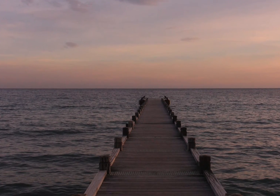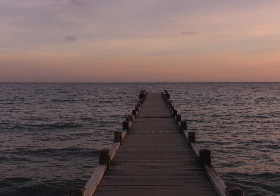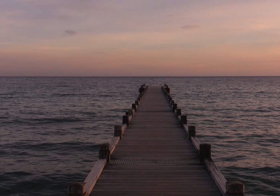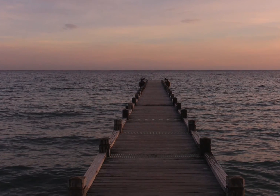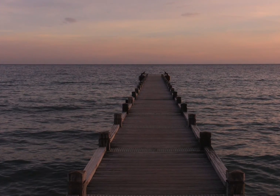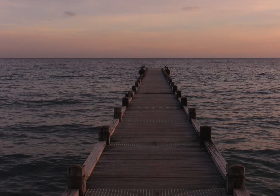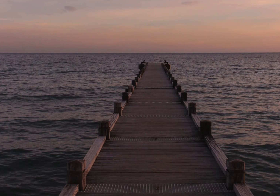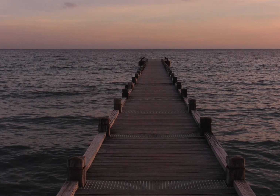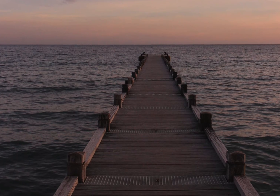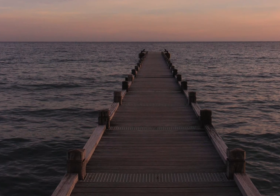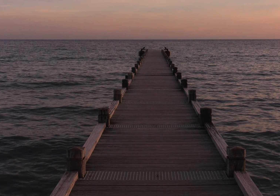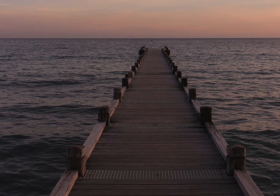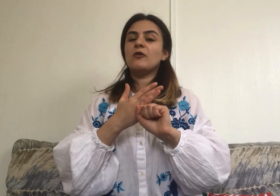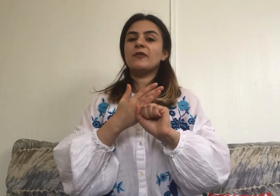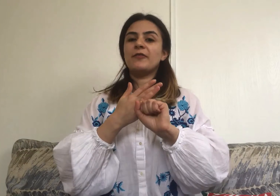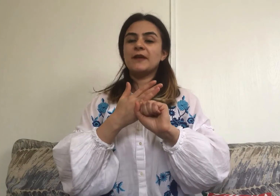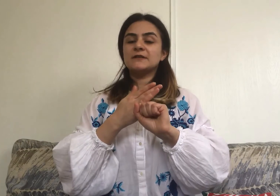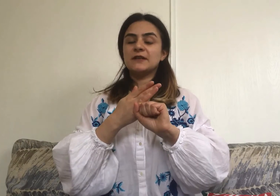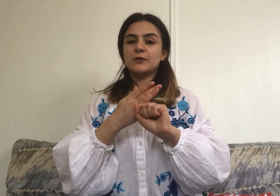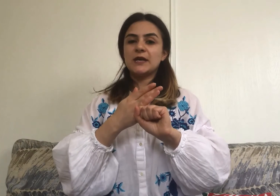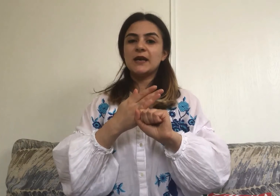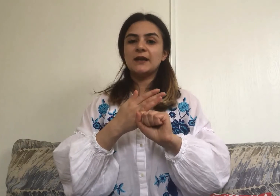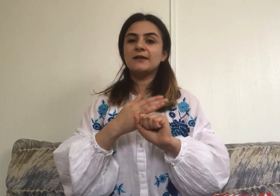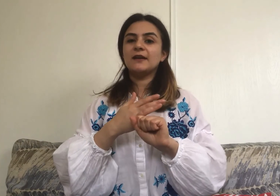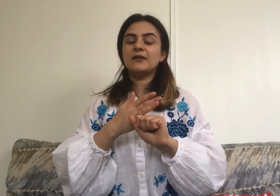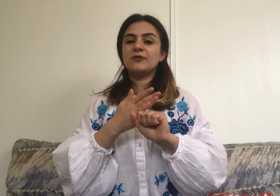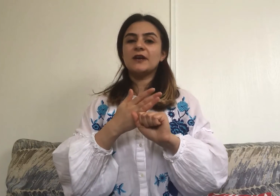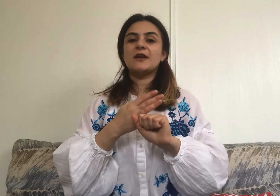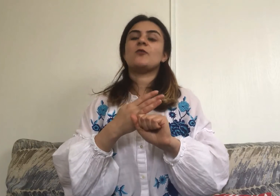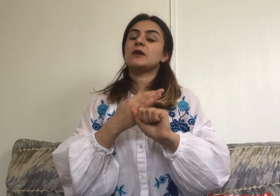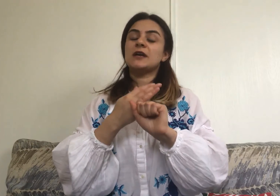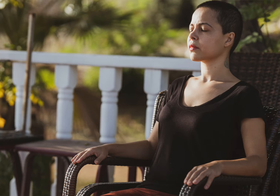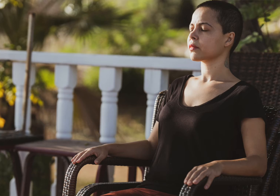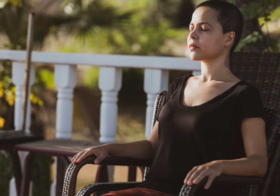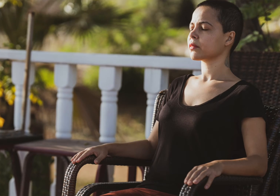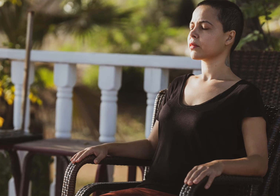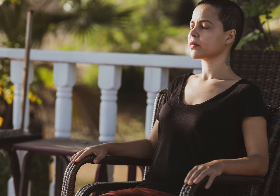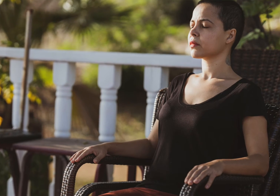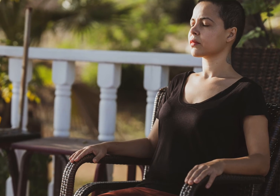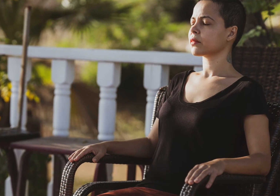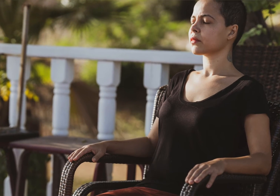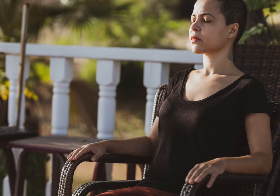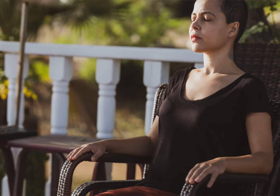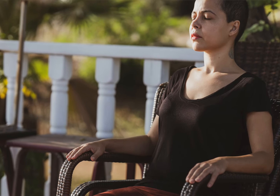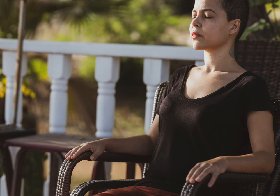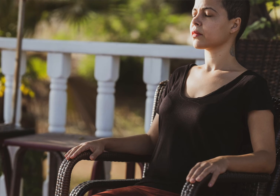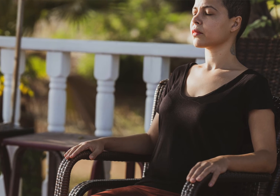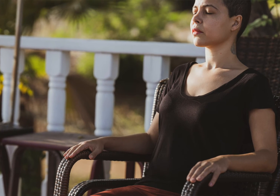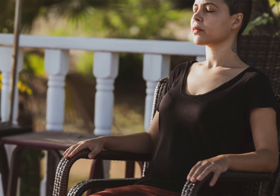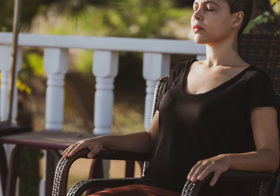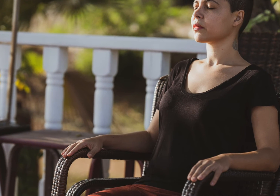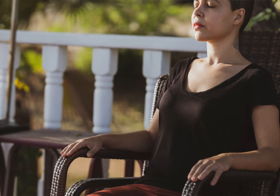We are just taking control of our things like we can. And right now we can take control of our souls and our emotions.